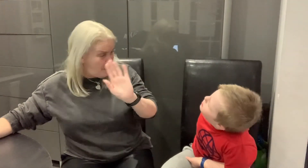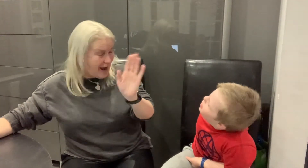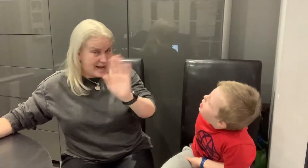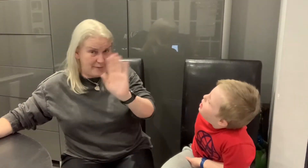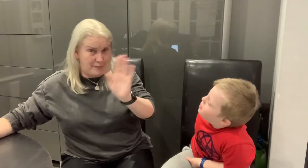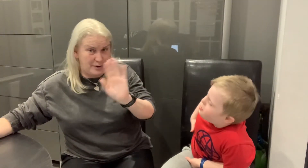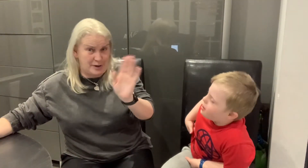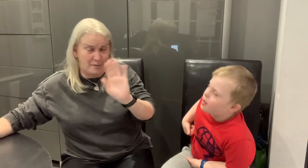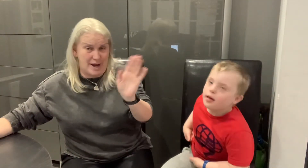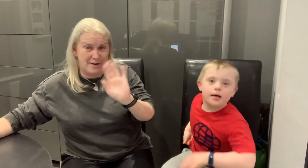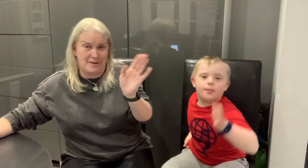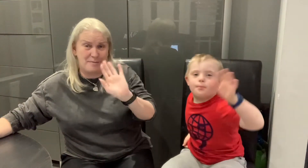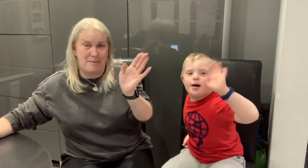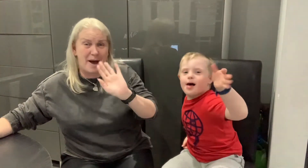wave you're gonna wave bye